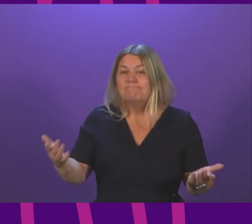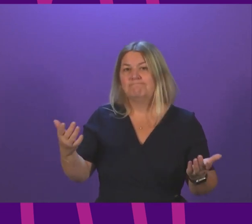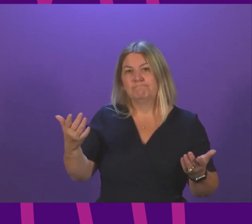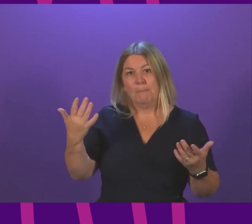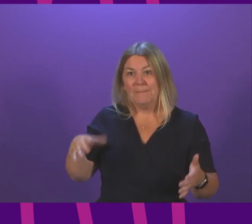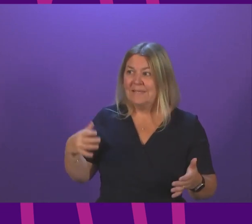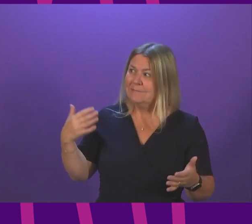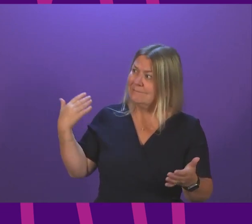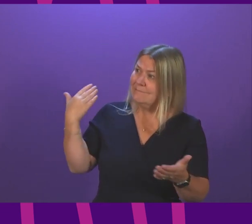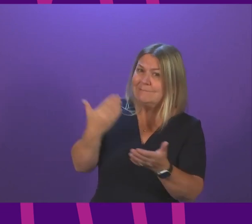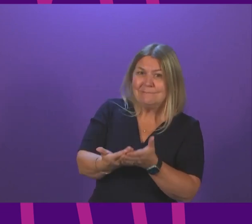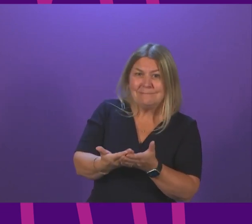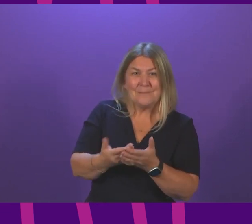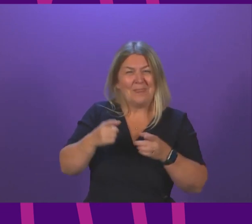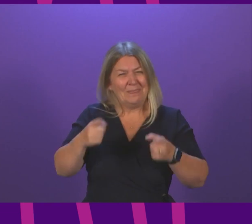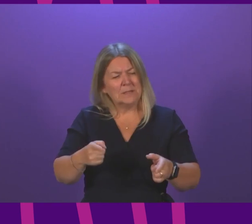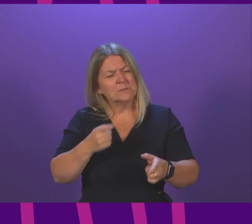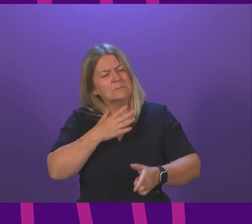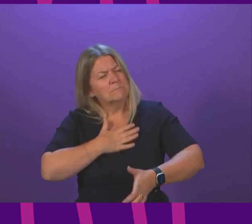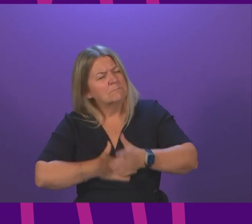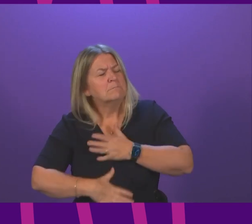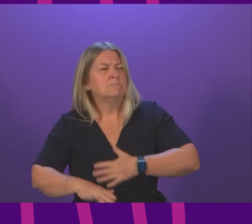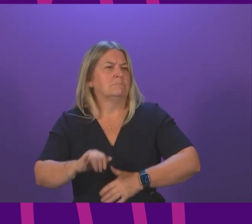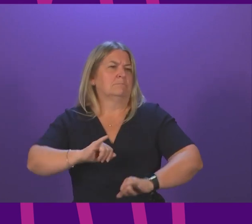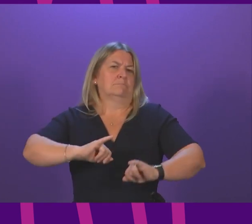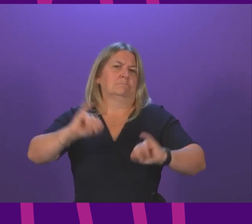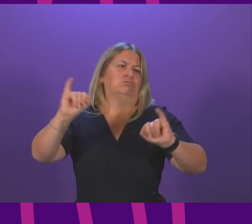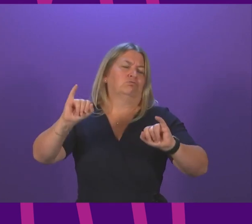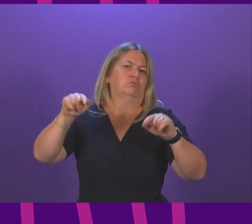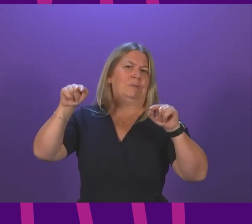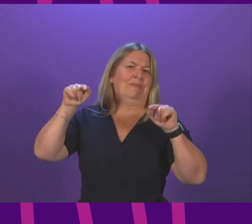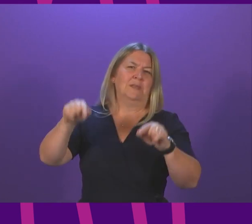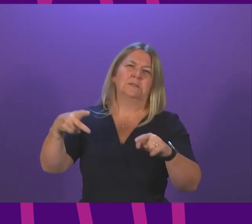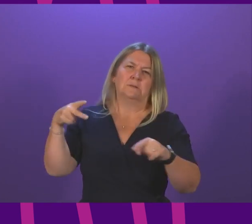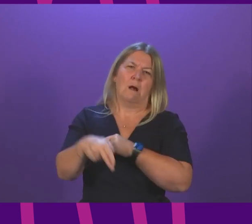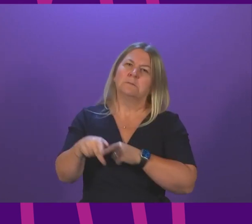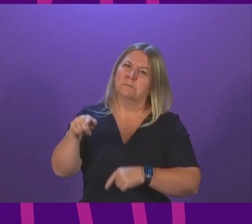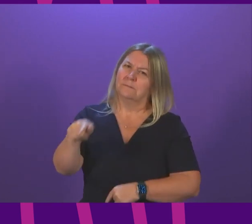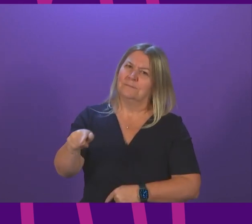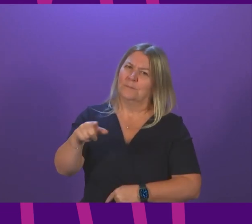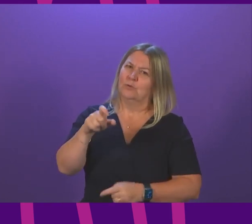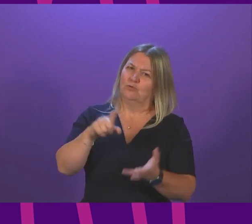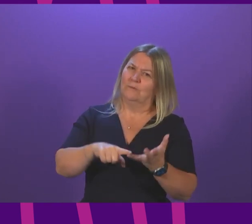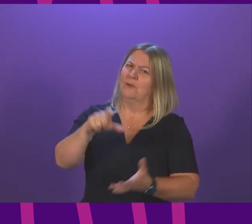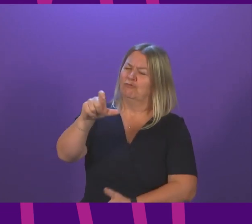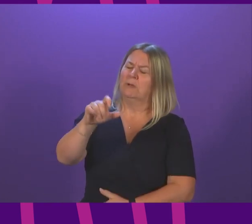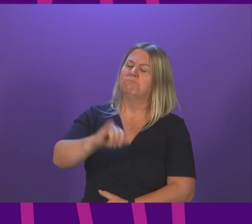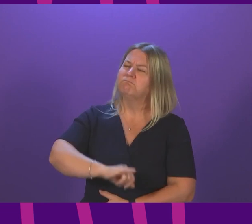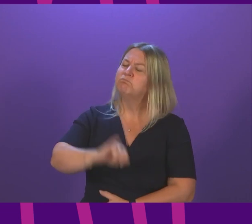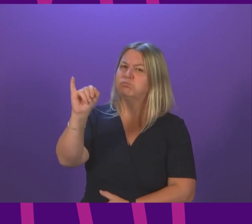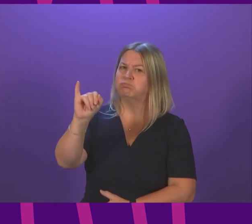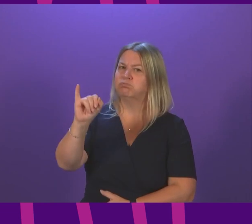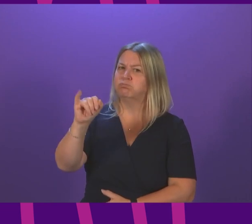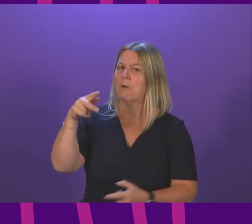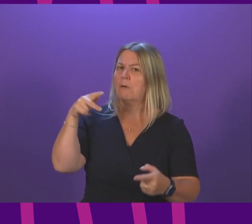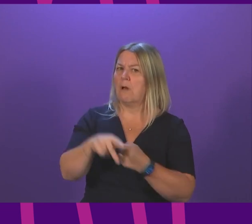anything quite so morally indefensible as this cut to universal credit that is planned to take effect in a